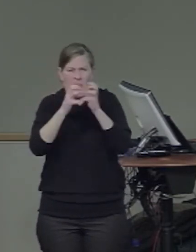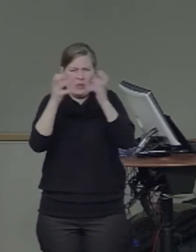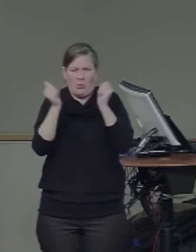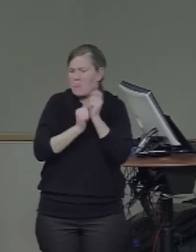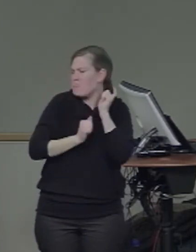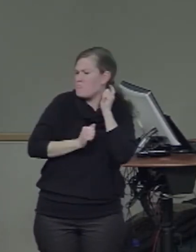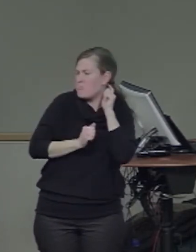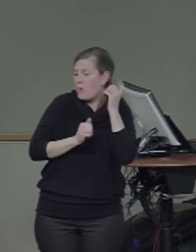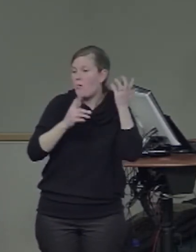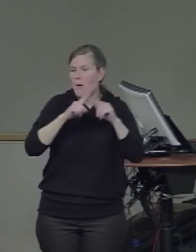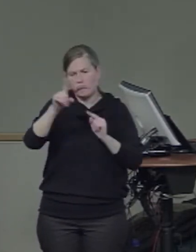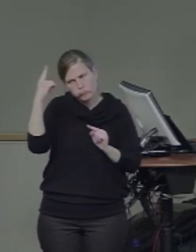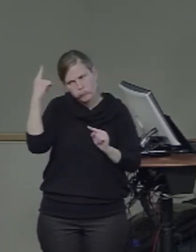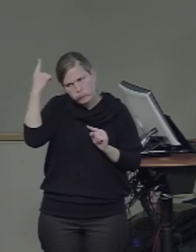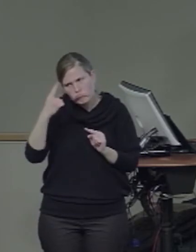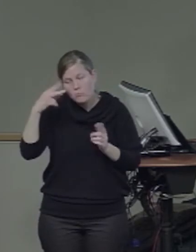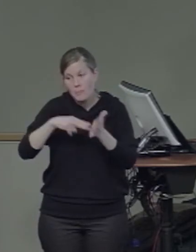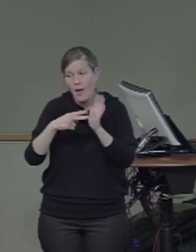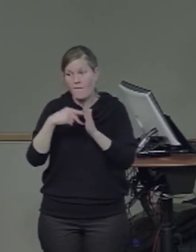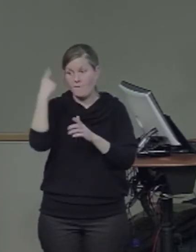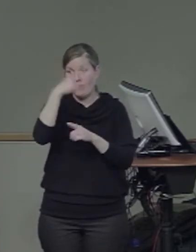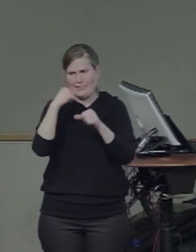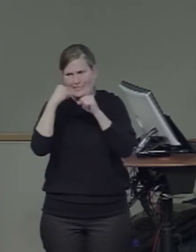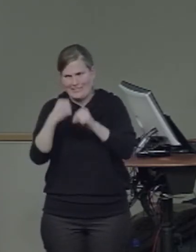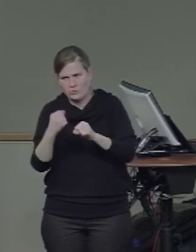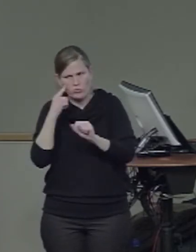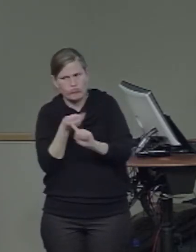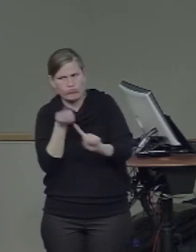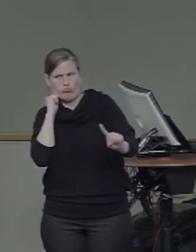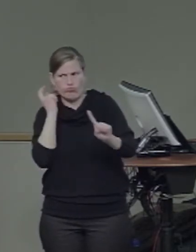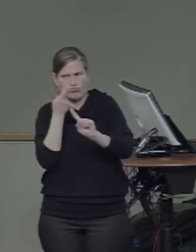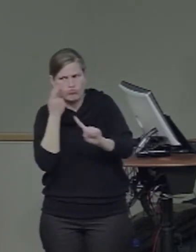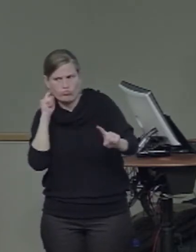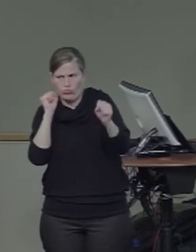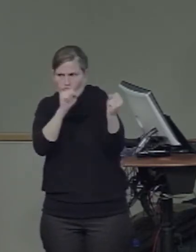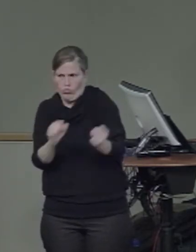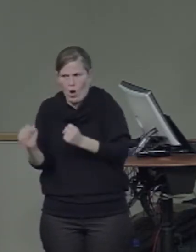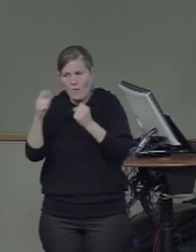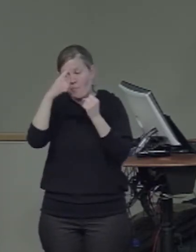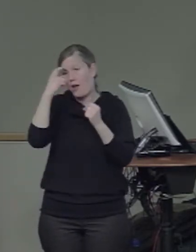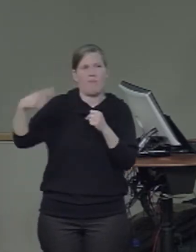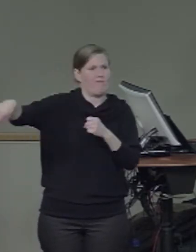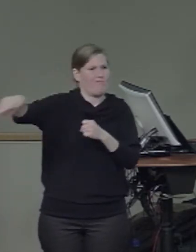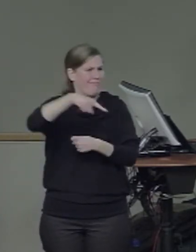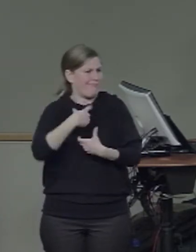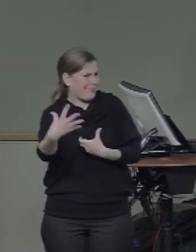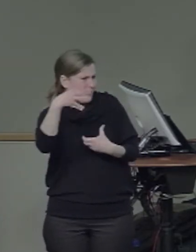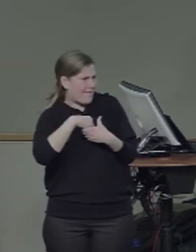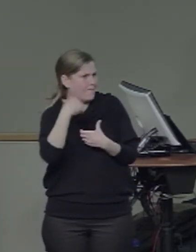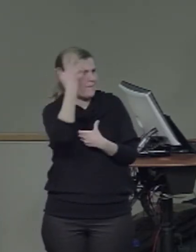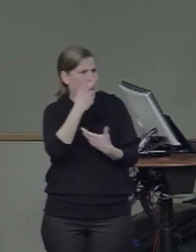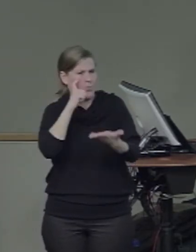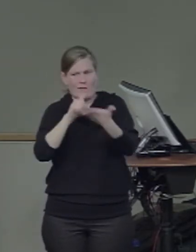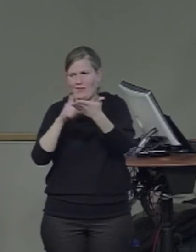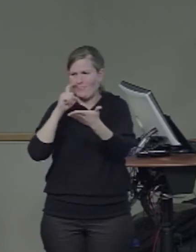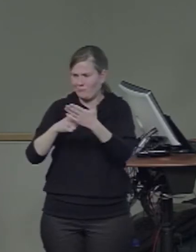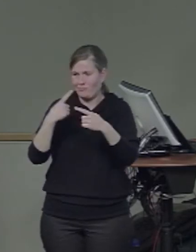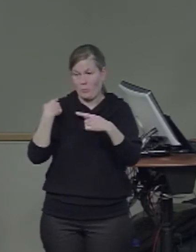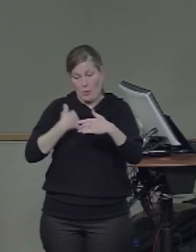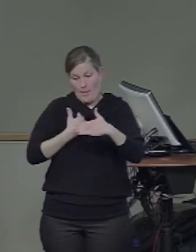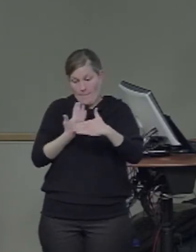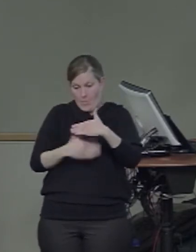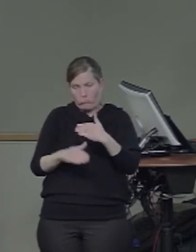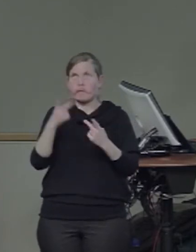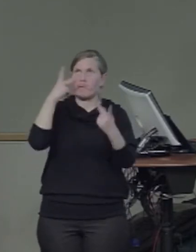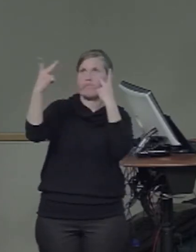the dedicated module, right? They're evolutionarily much older. You're processing them from birth. But in fact, they